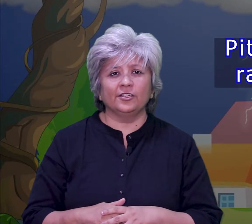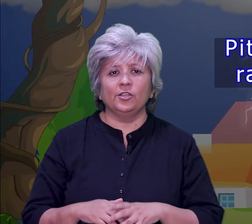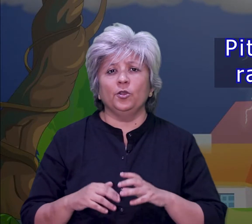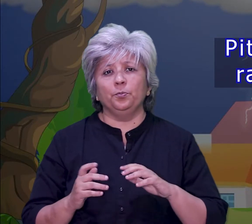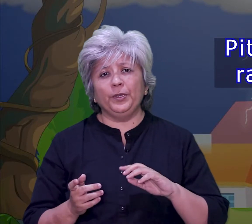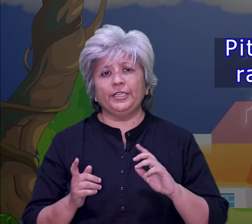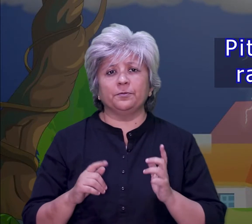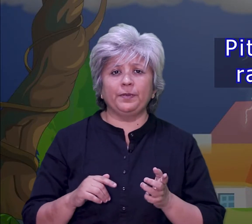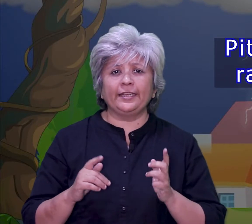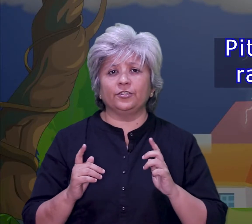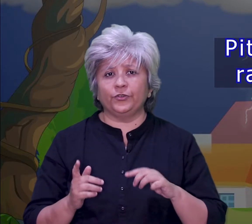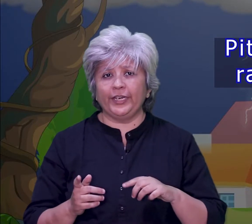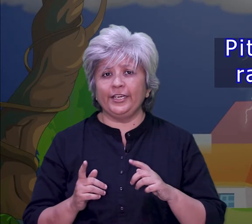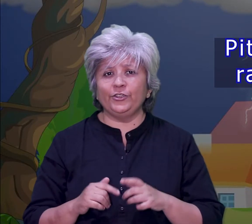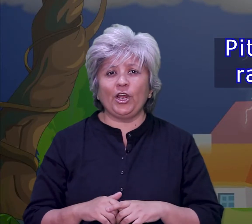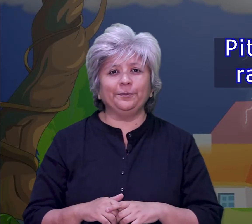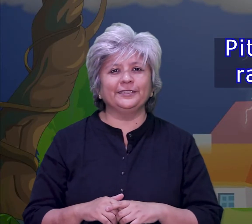Pitter-patter rain drops.